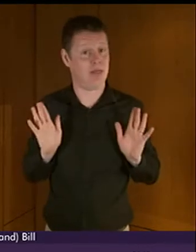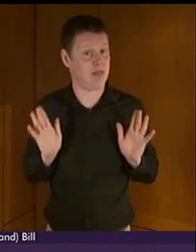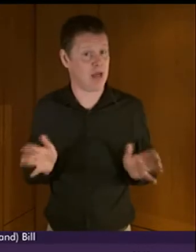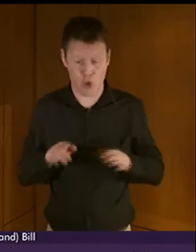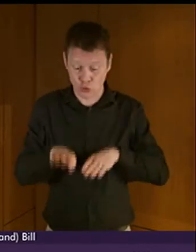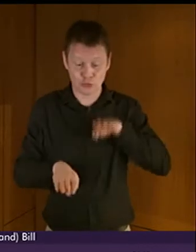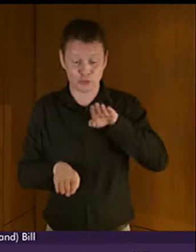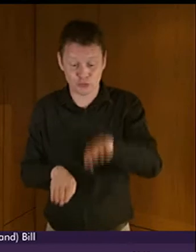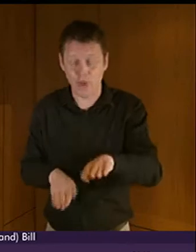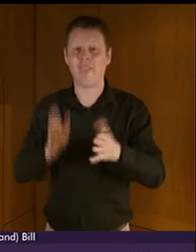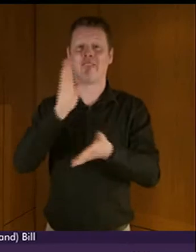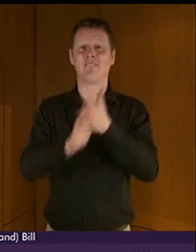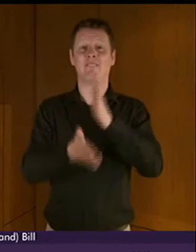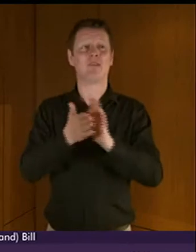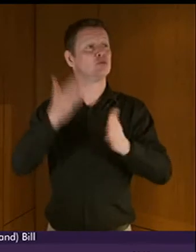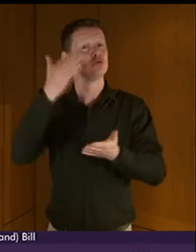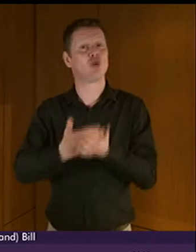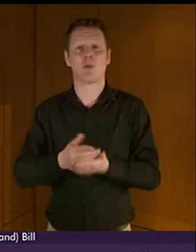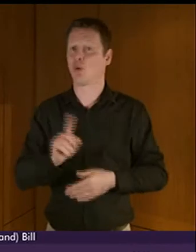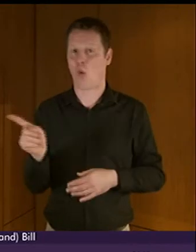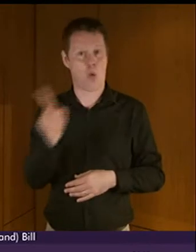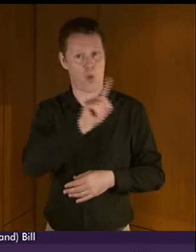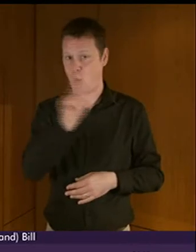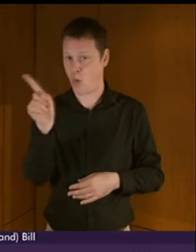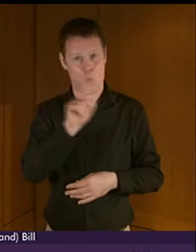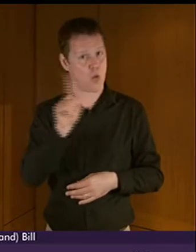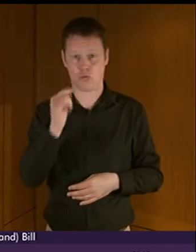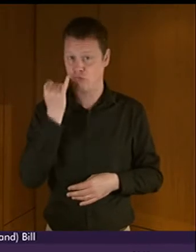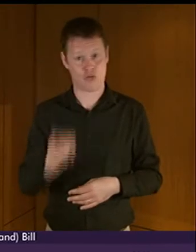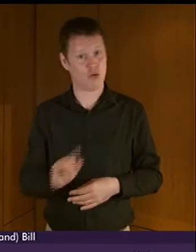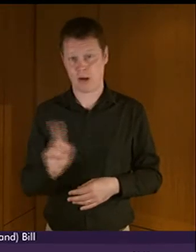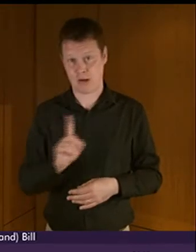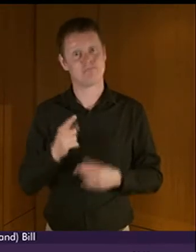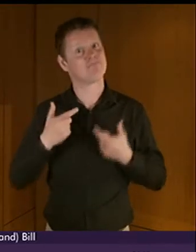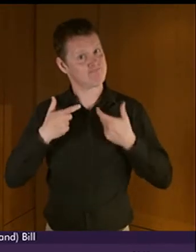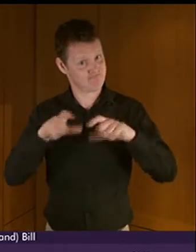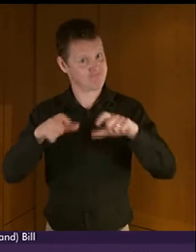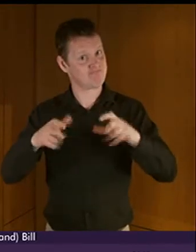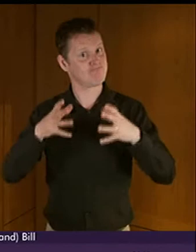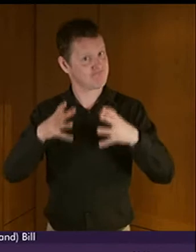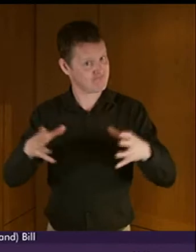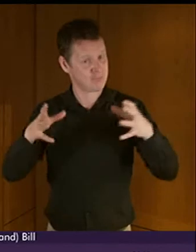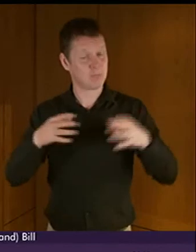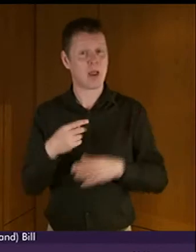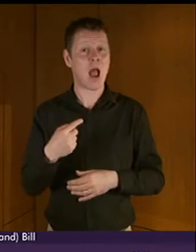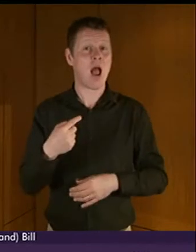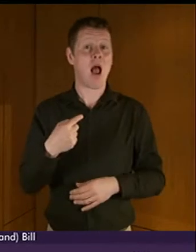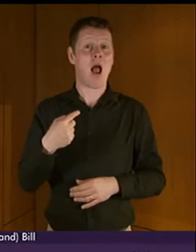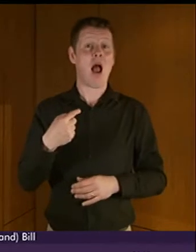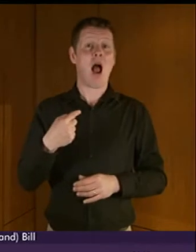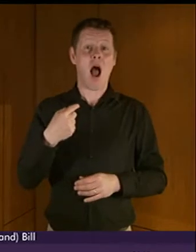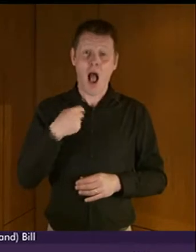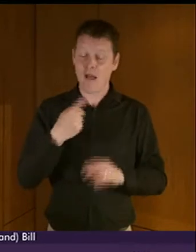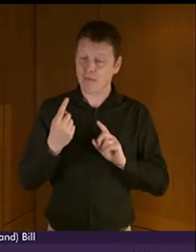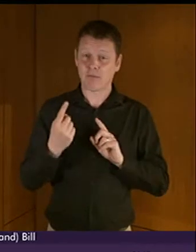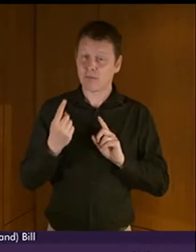where we stop, then I think we need to say to them now, no, you're wrong. I've actually met BSL translation in